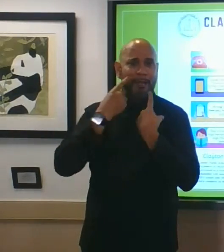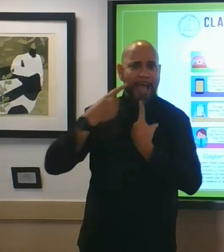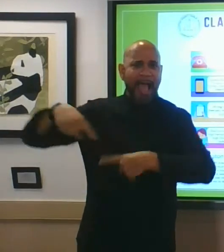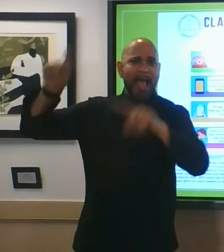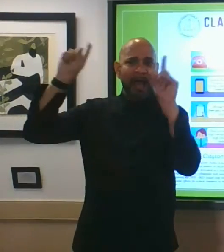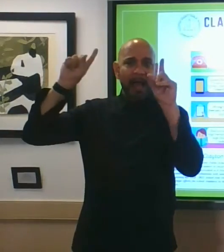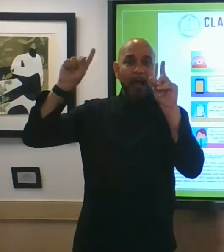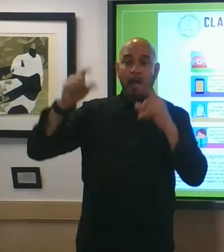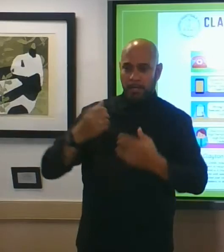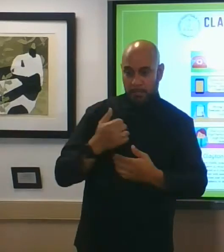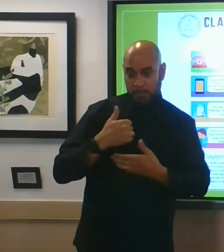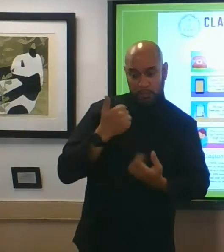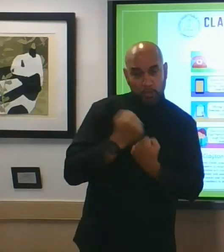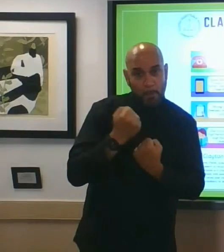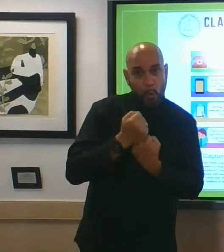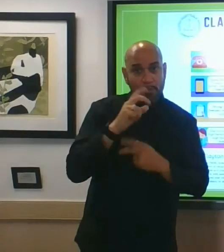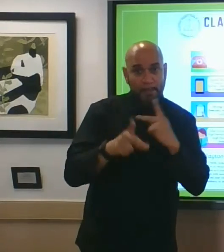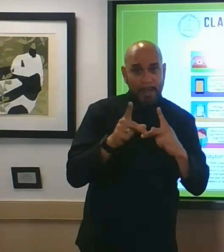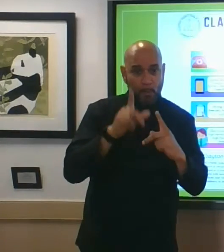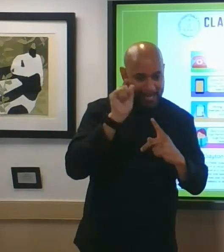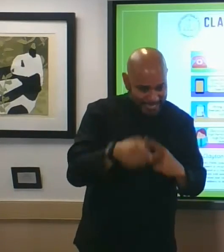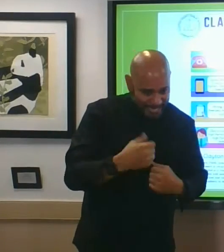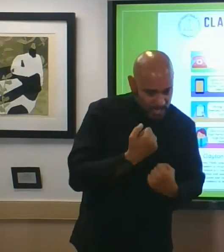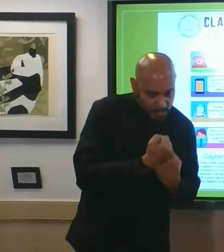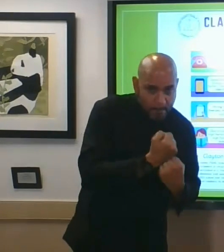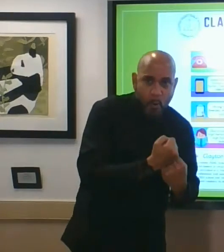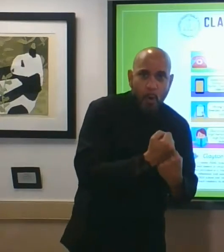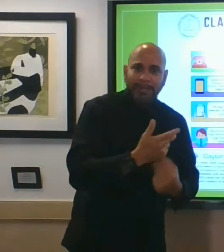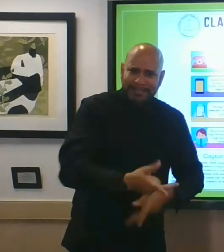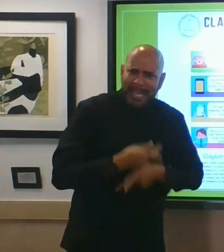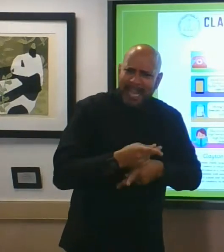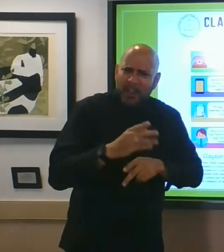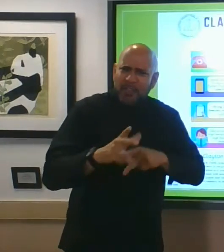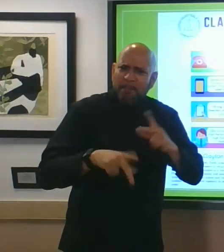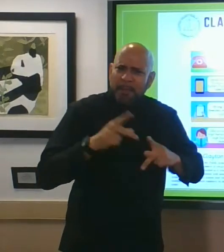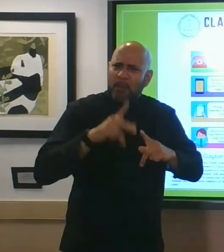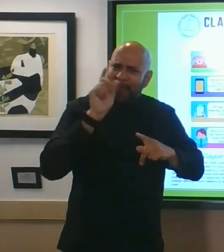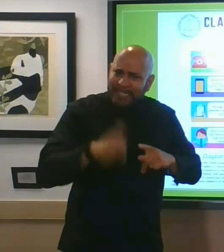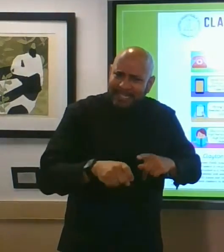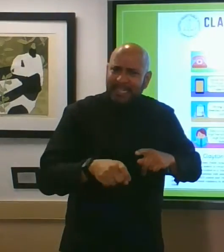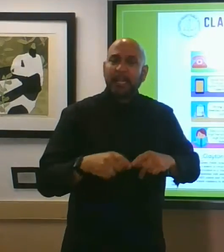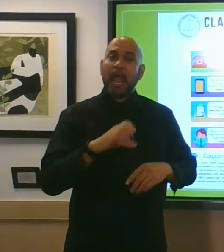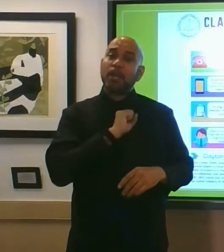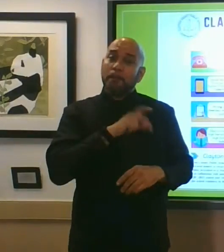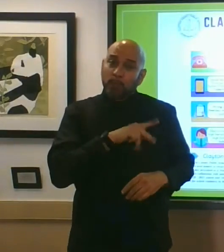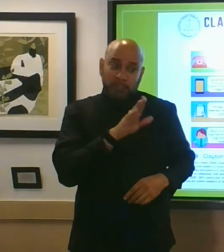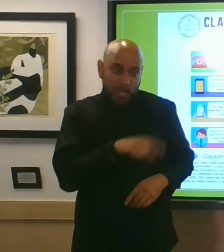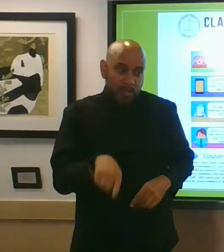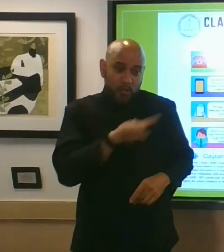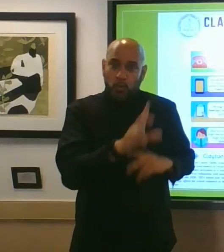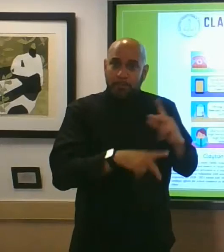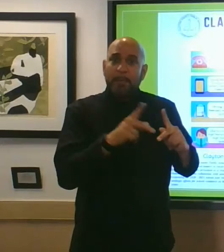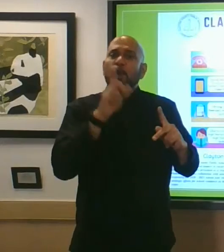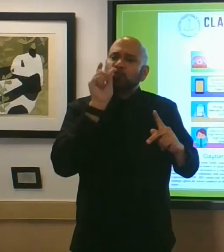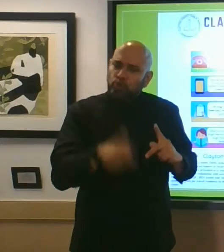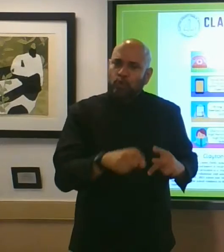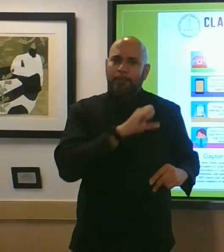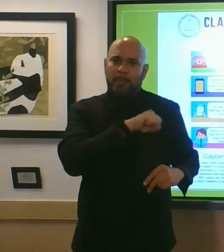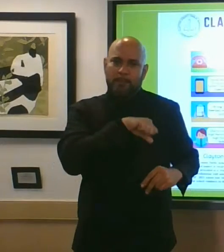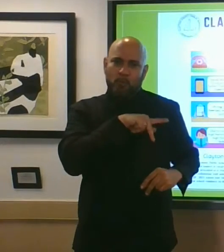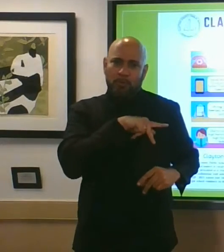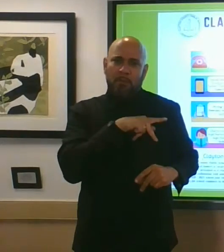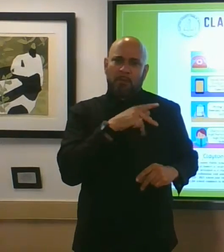that need to be supported take care of those that need to be taken care of appreciate those that need to be appreciated and that should be appreciated